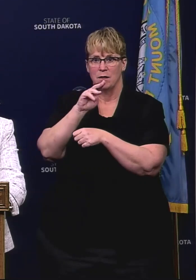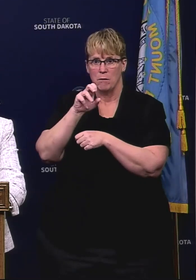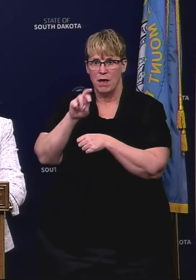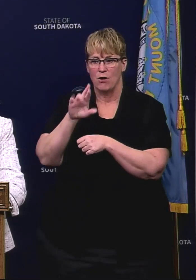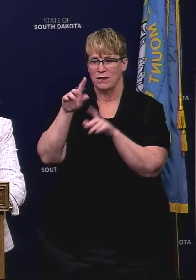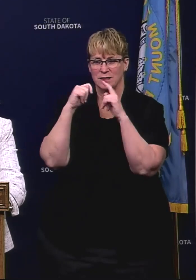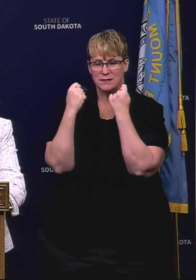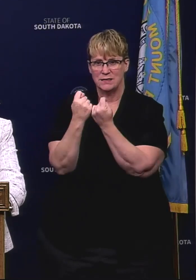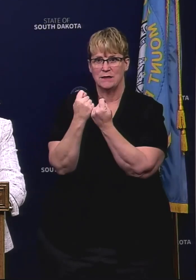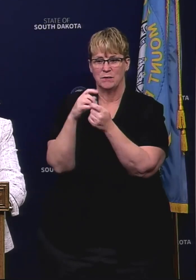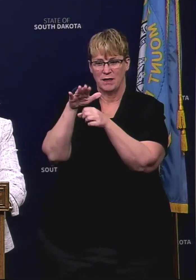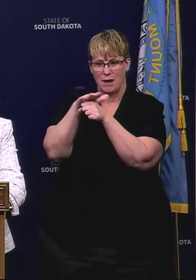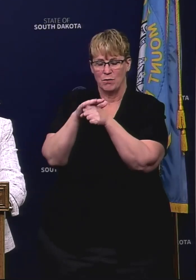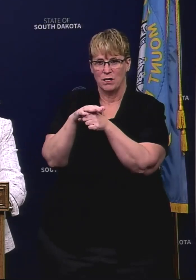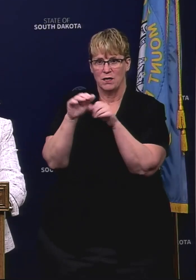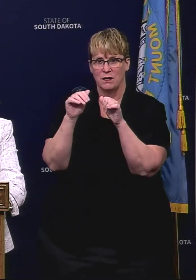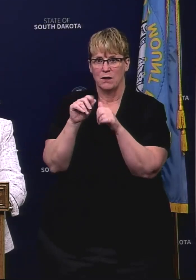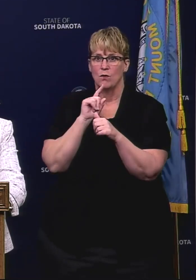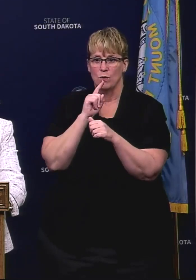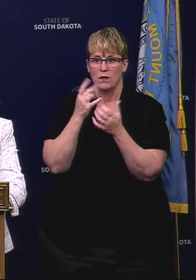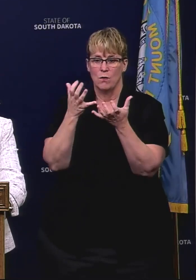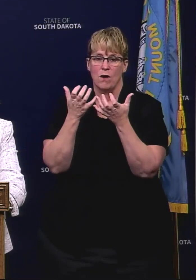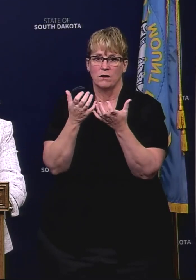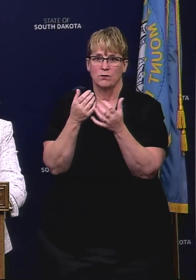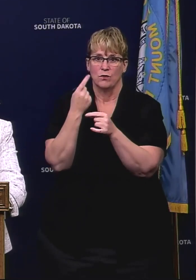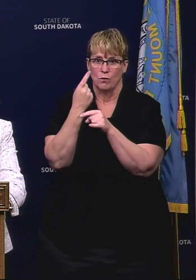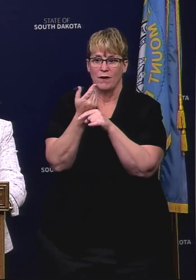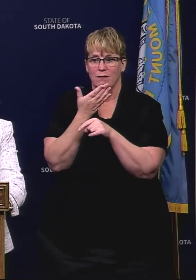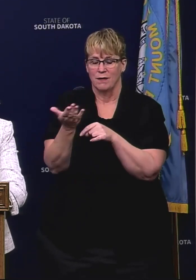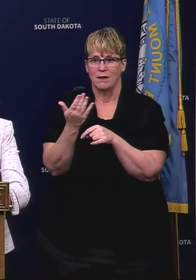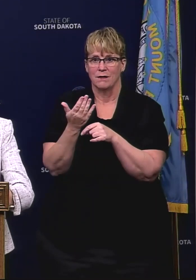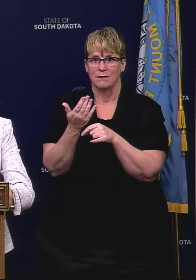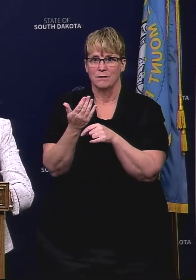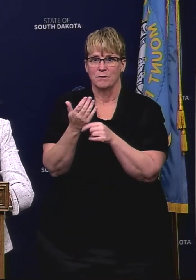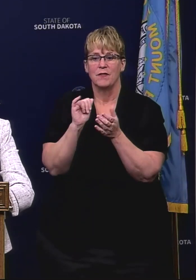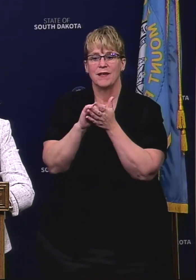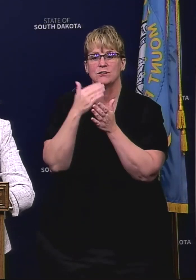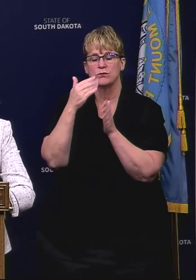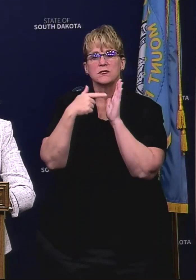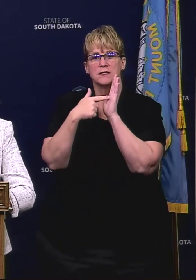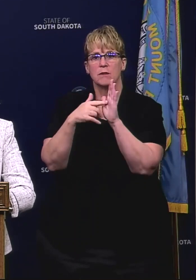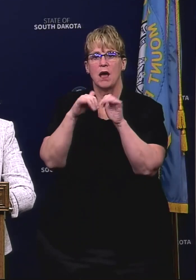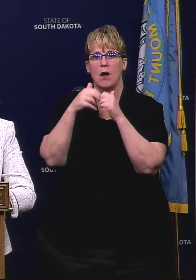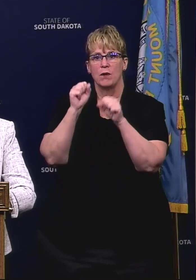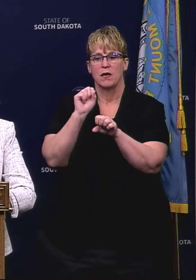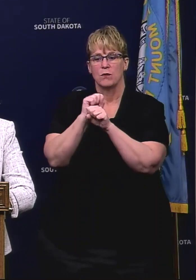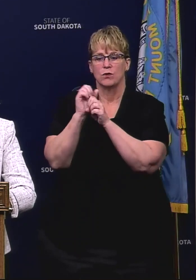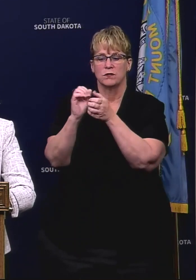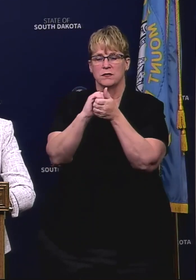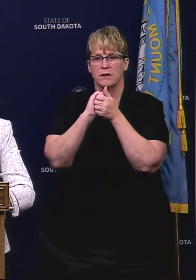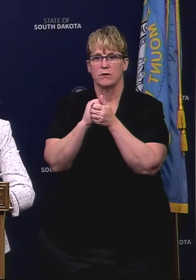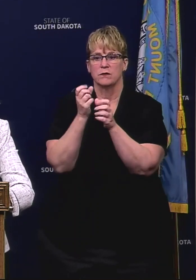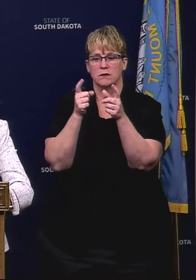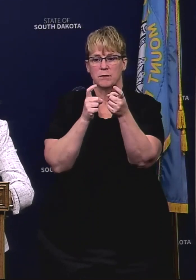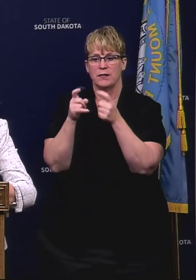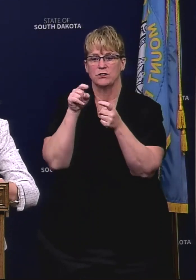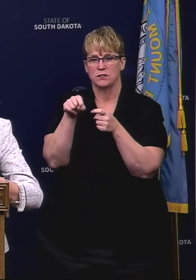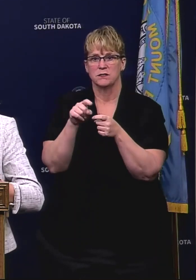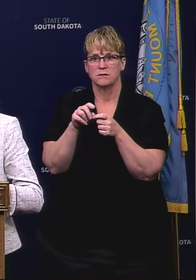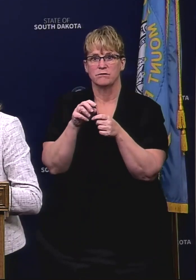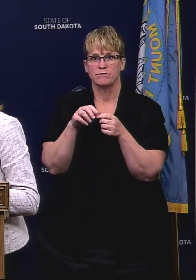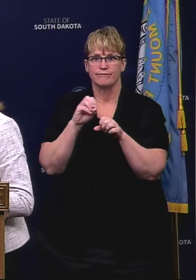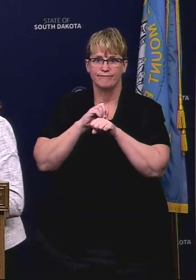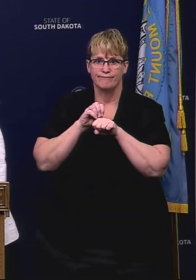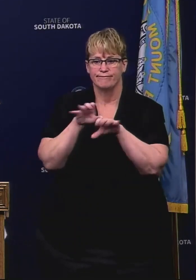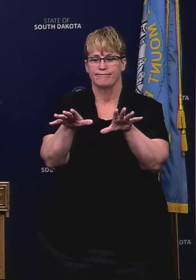very proactive and just wanting to do the right thing and so those are good examples of how we can work together to manage this response.